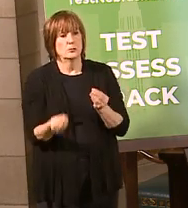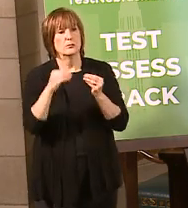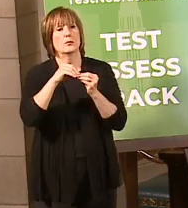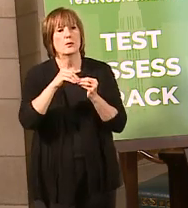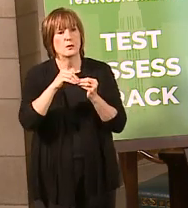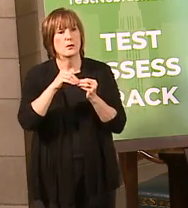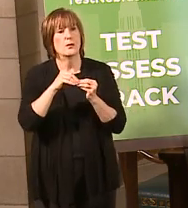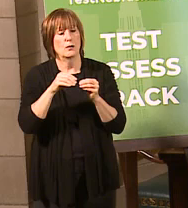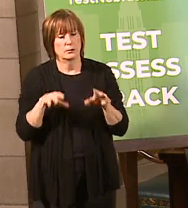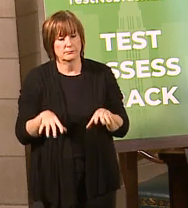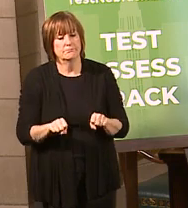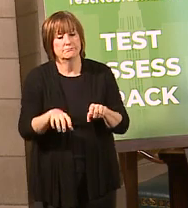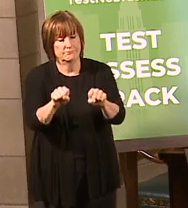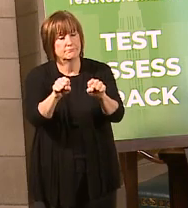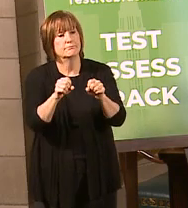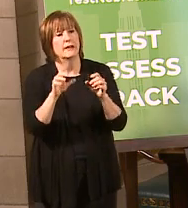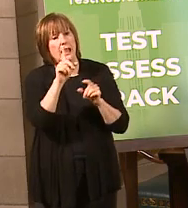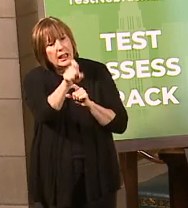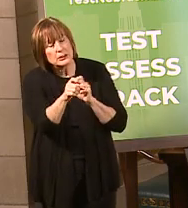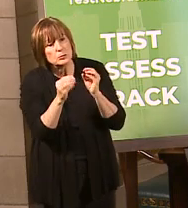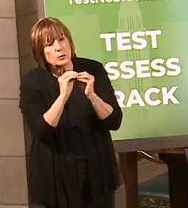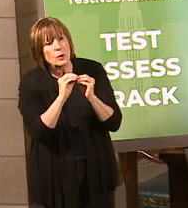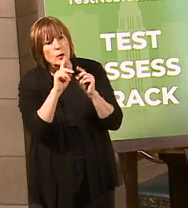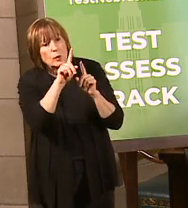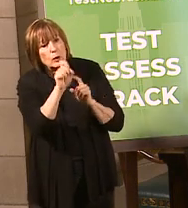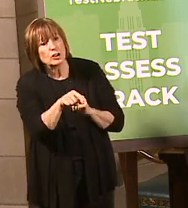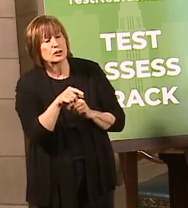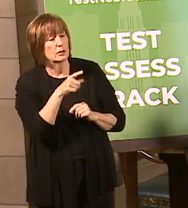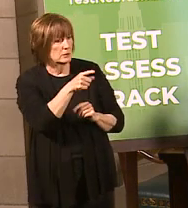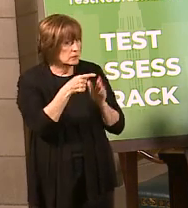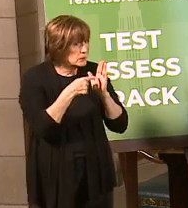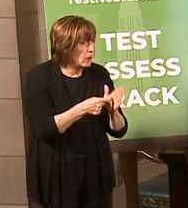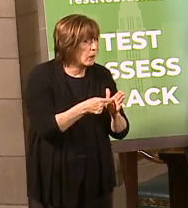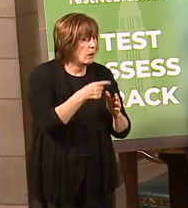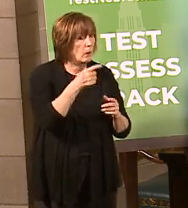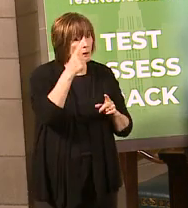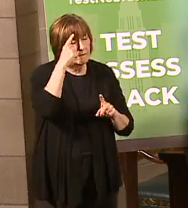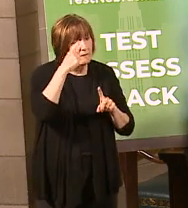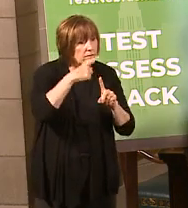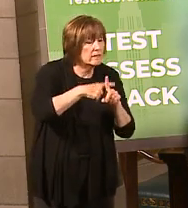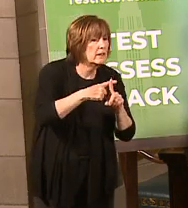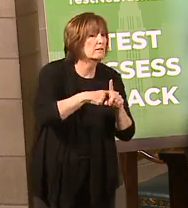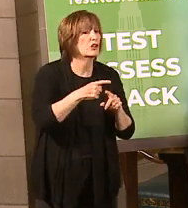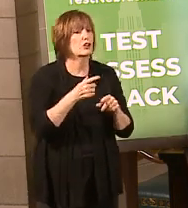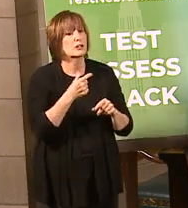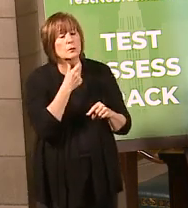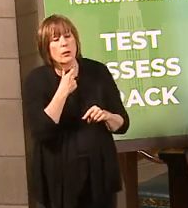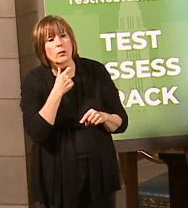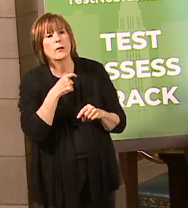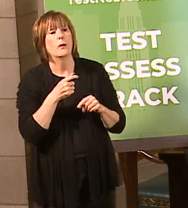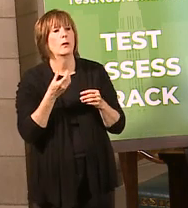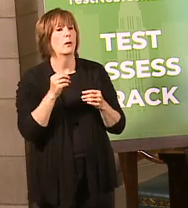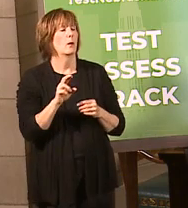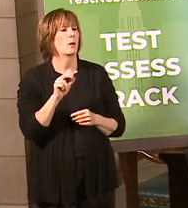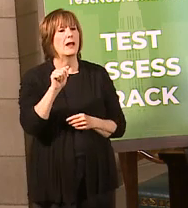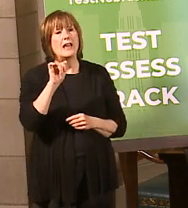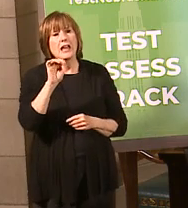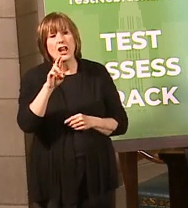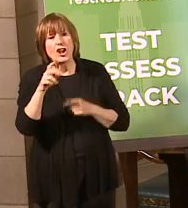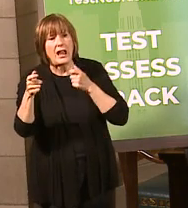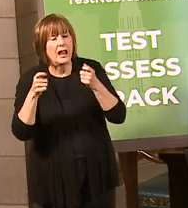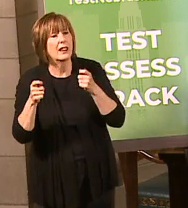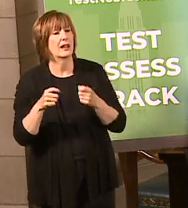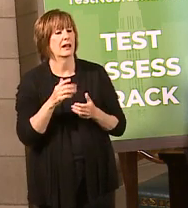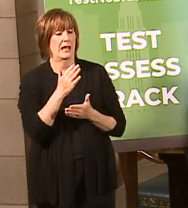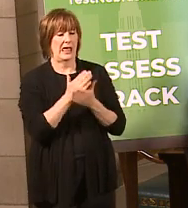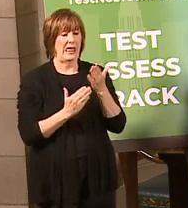to asking more questions about people being symptomatic or addressing their air handling conditions or doing more hand sanitizing stations